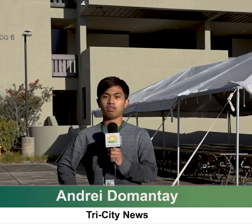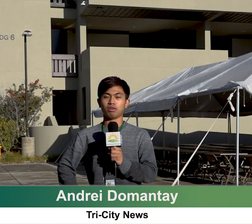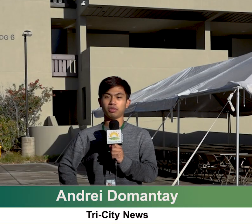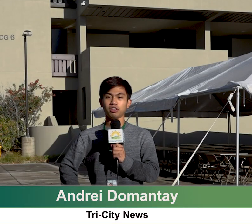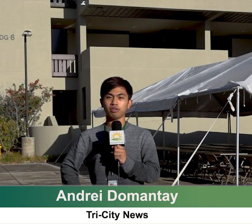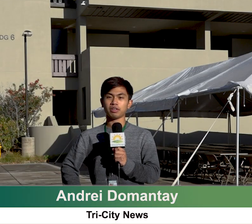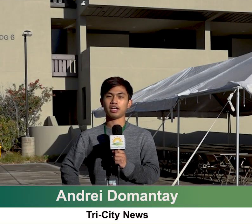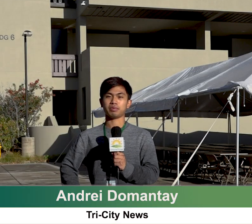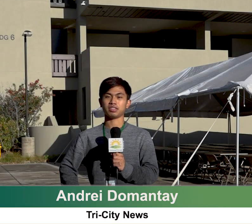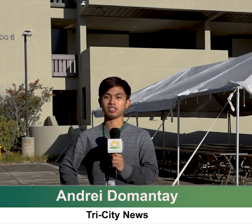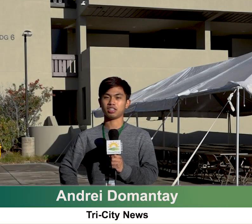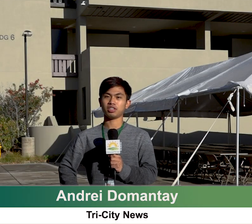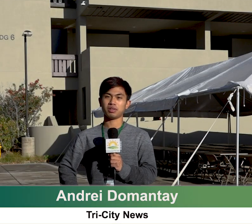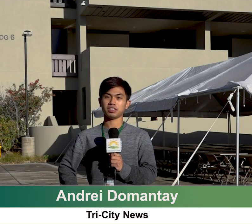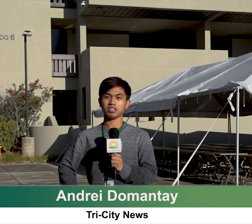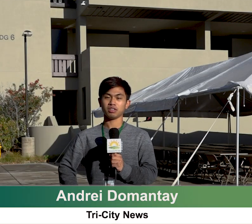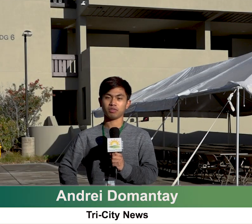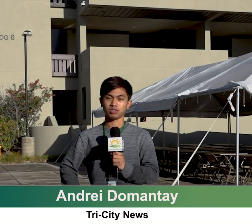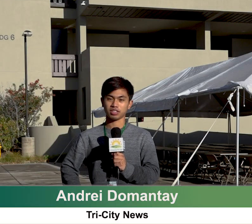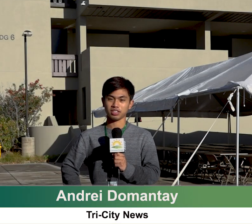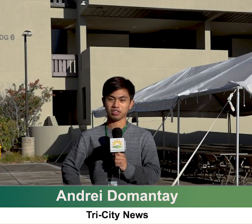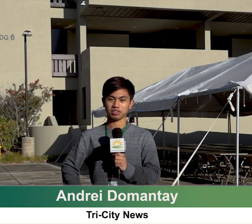From a learning field on campus, this is Andre Devante with Tri-City News.